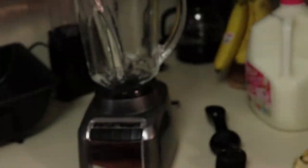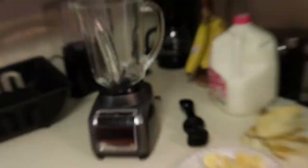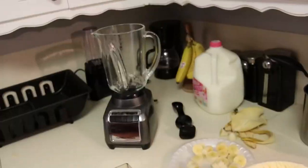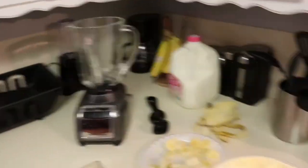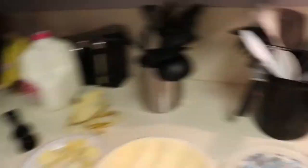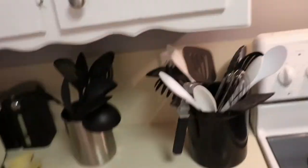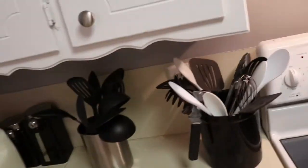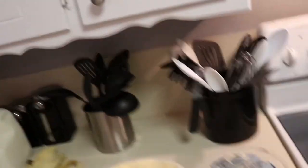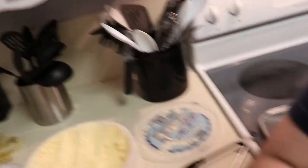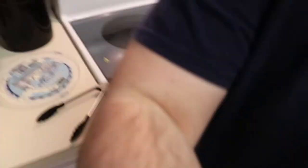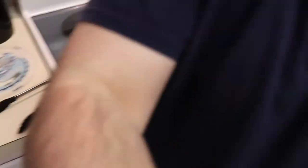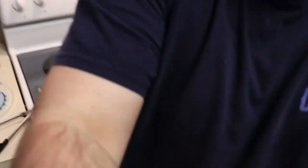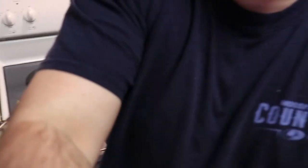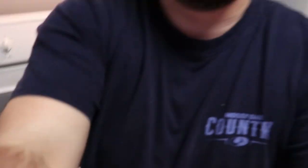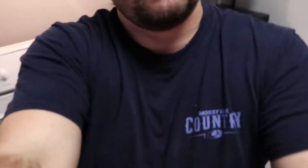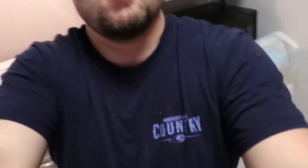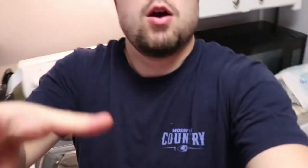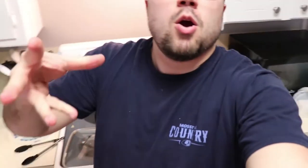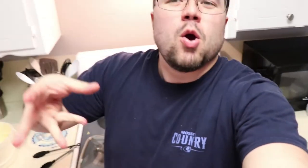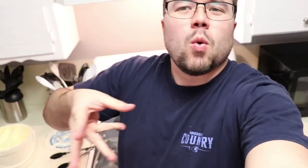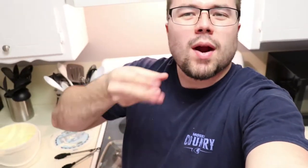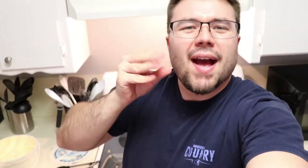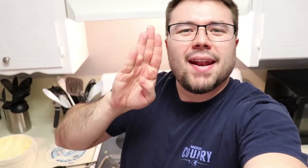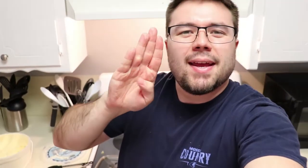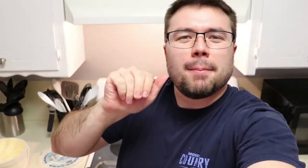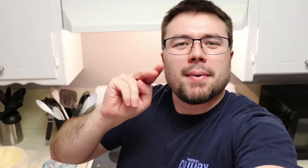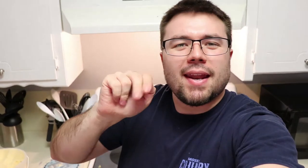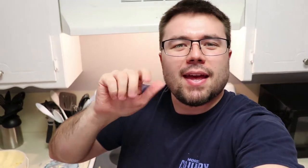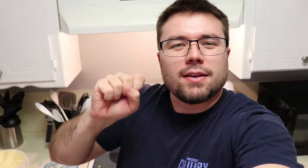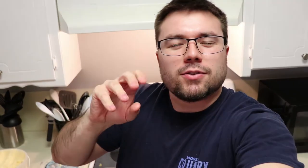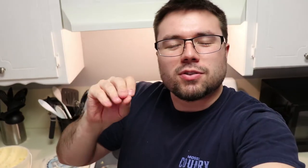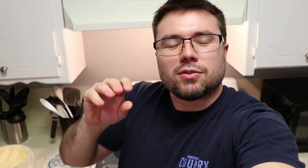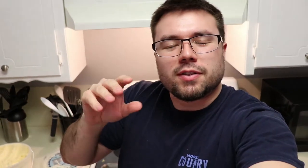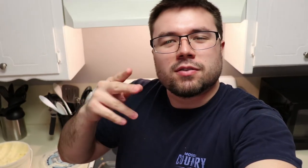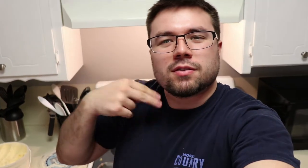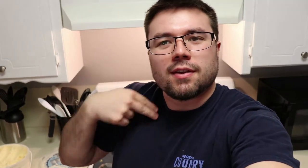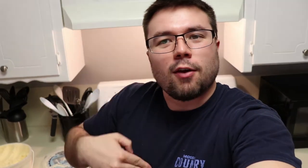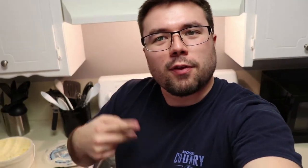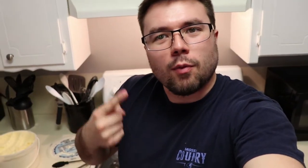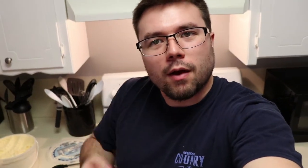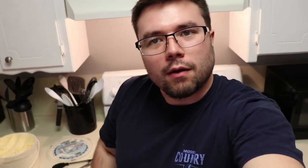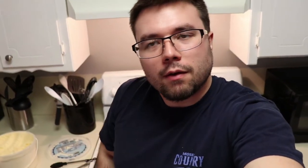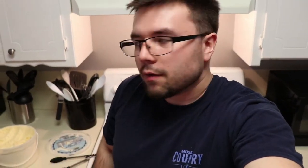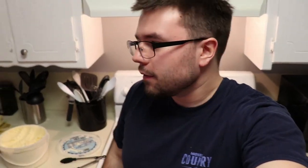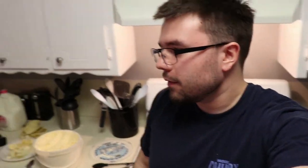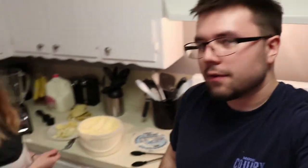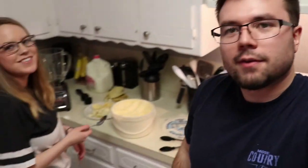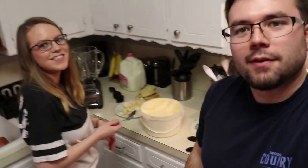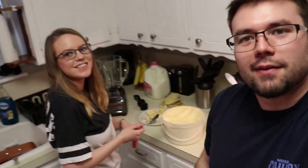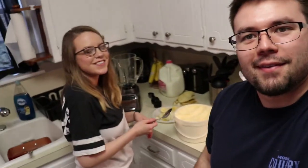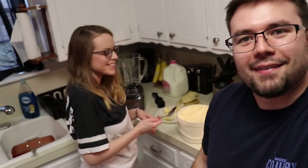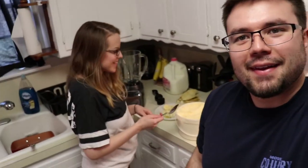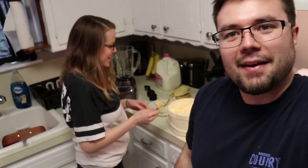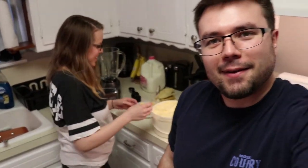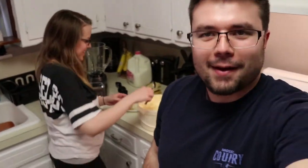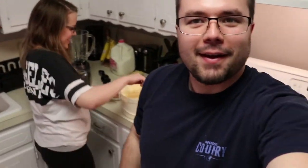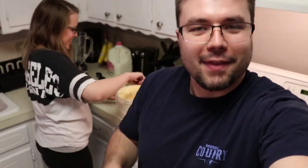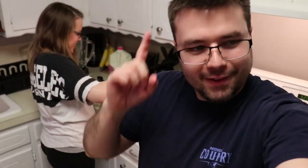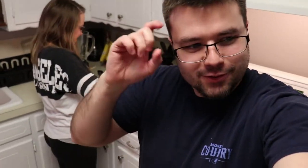i mean we're adding bananas so it's healthy right? haha i think